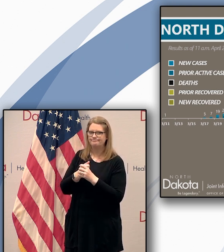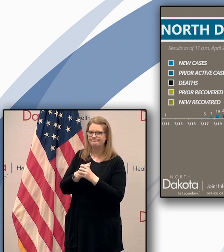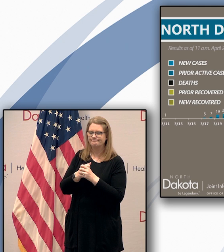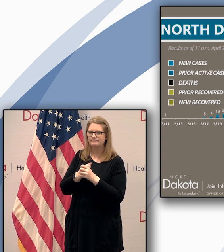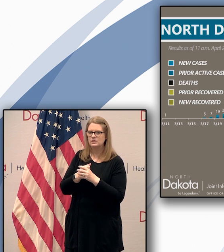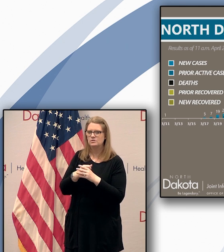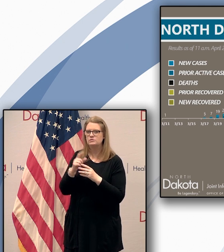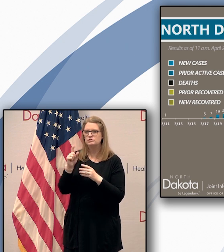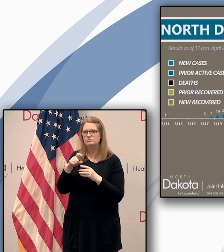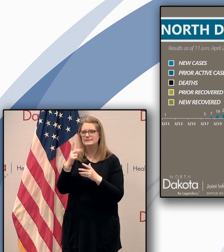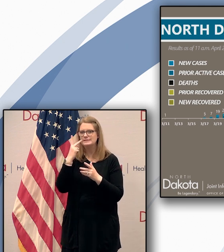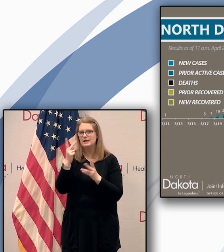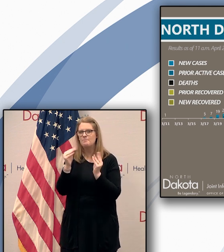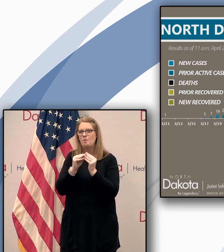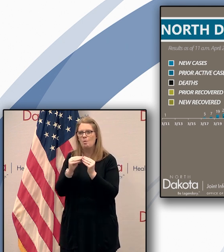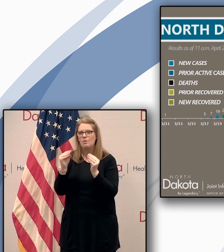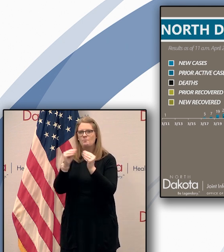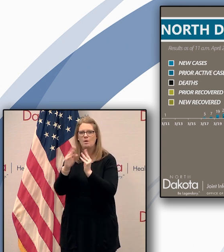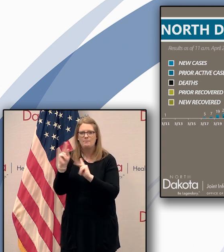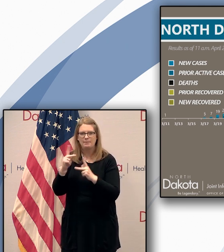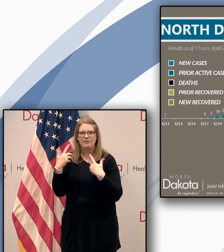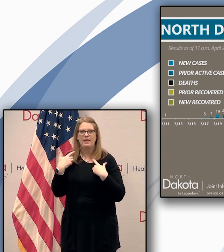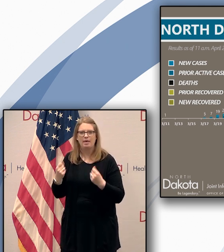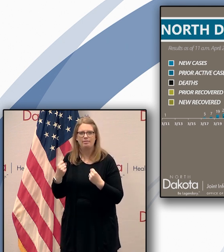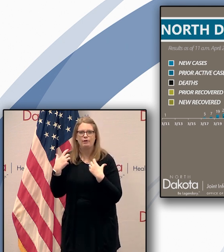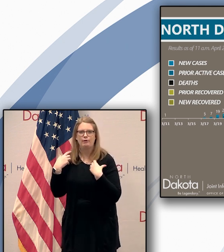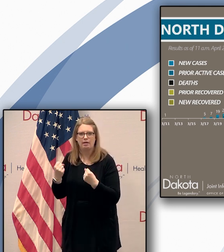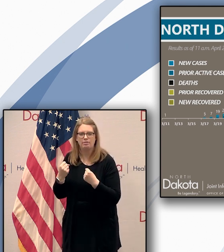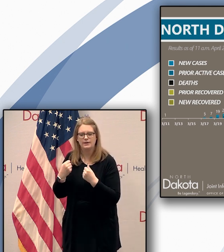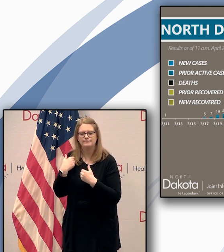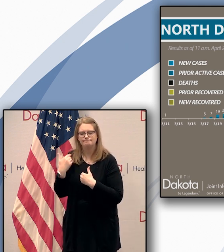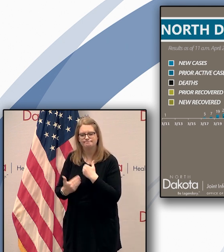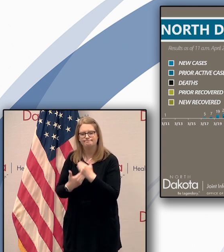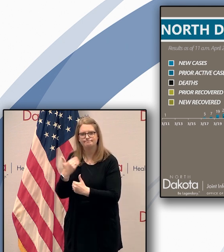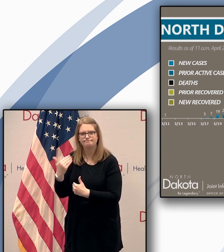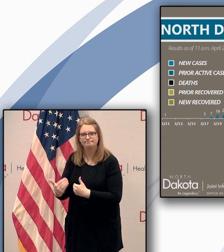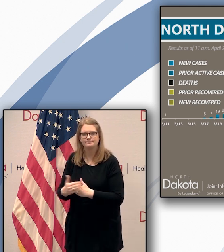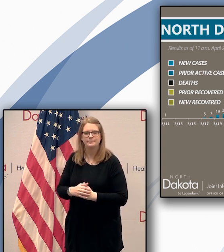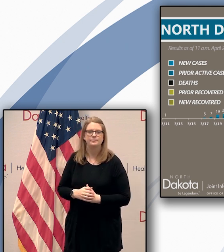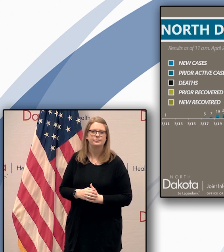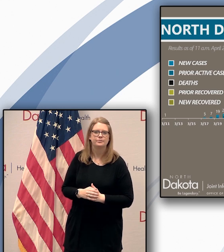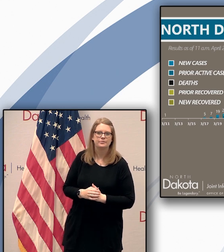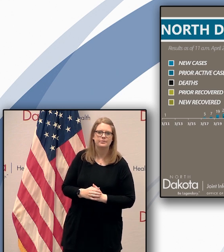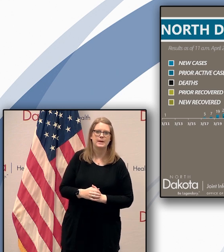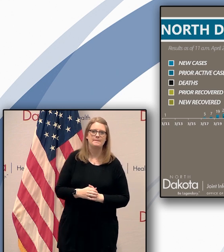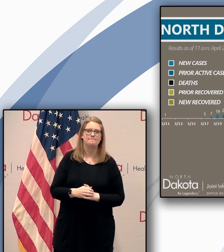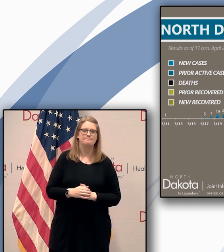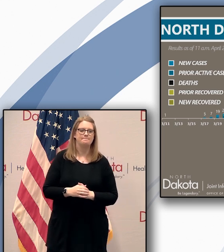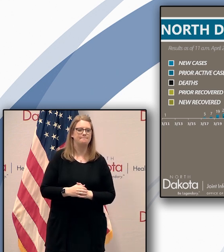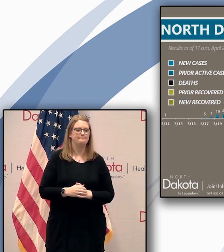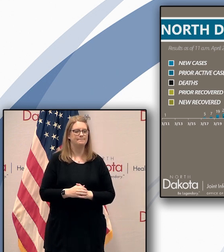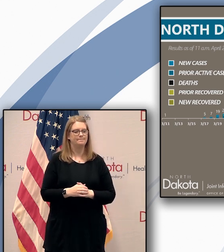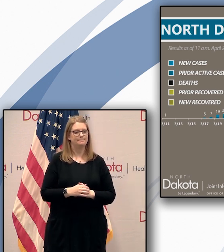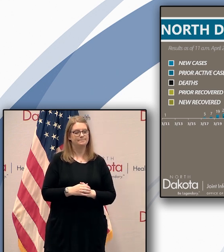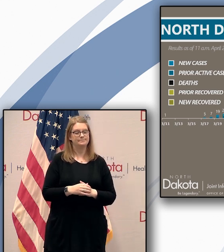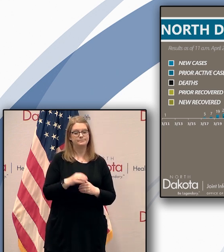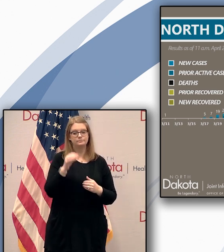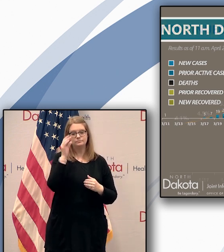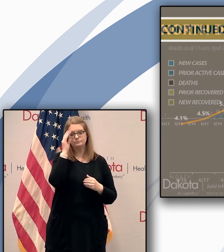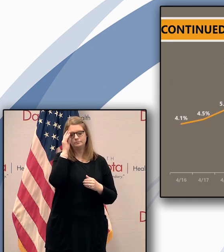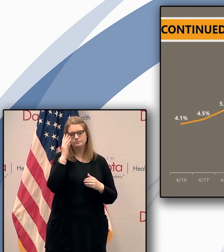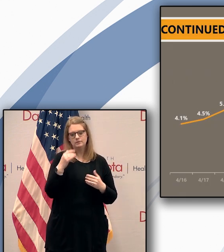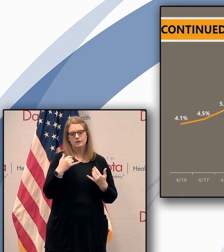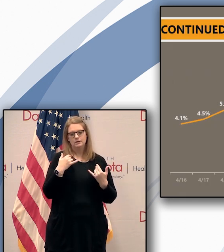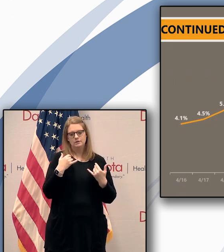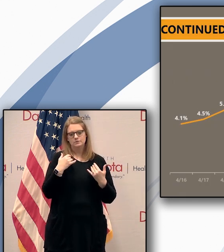see you know more recoveries in the in the days ahead when we take a look at our